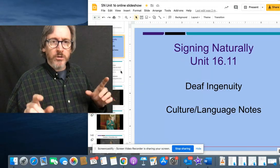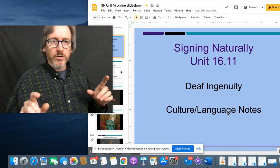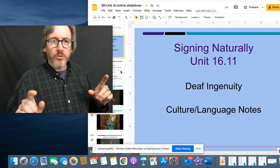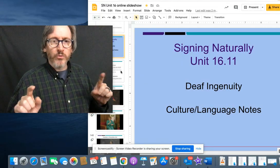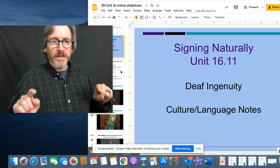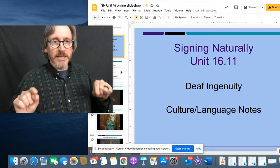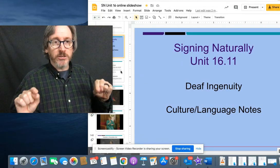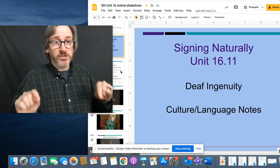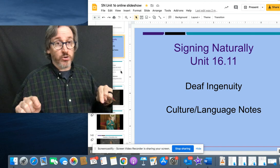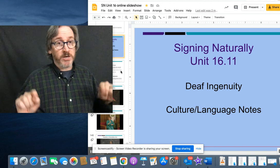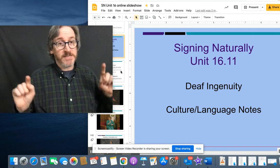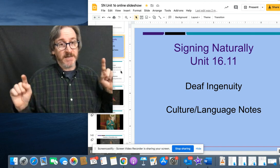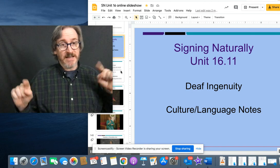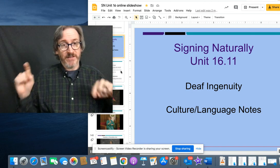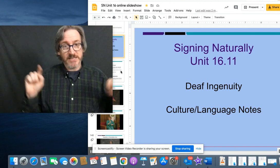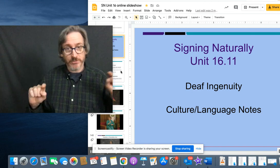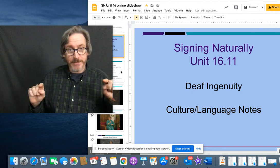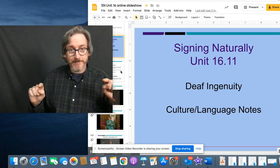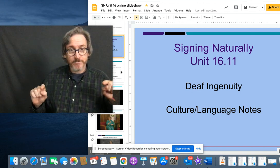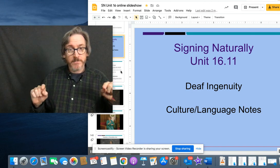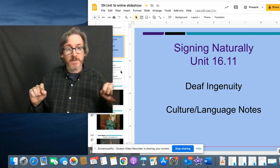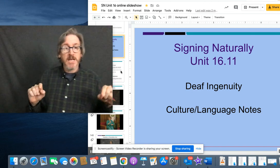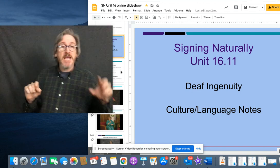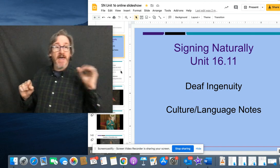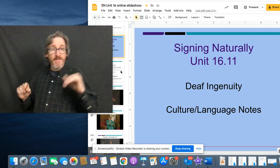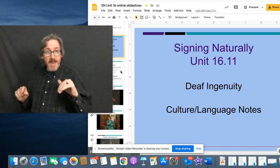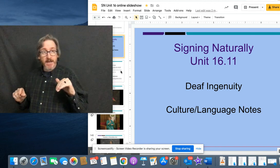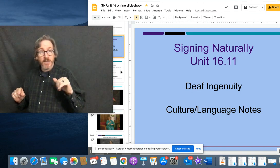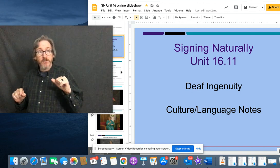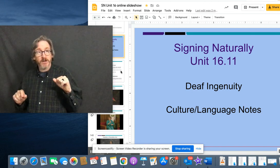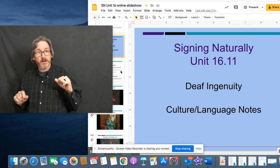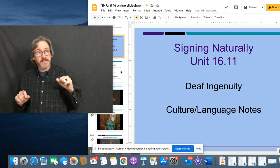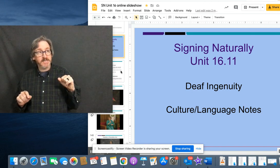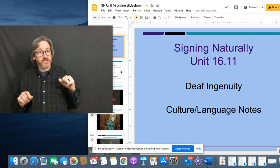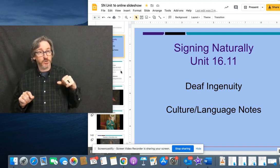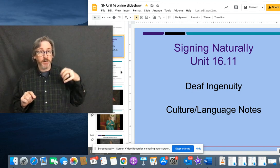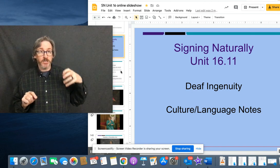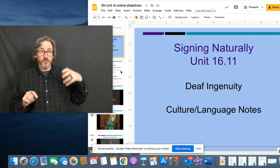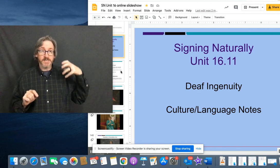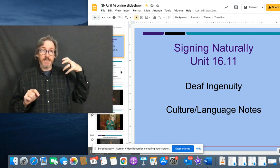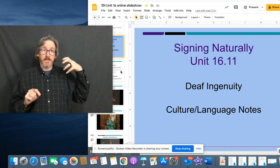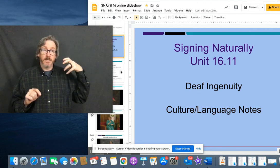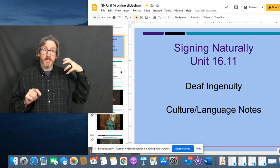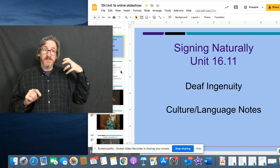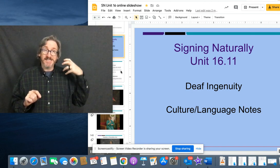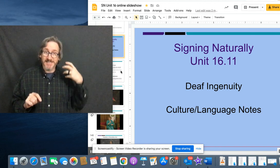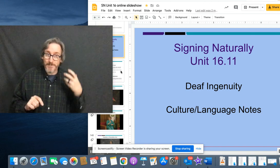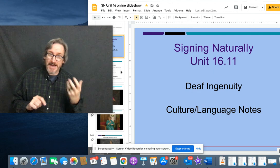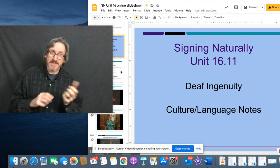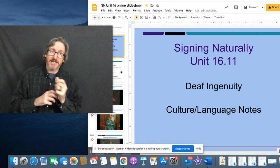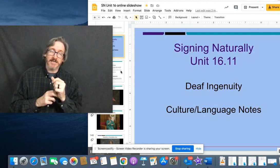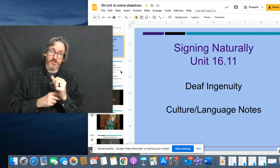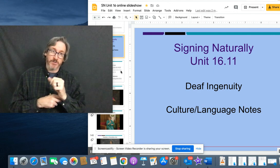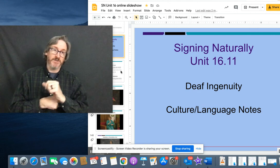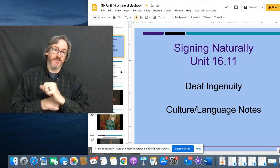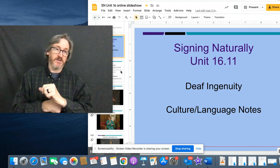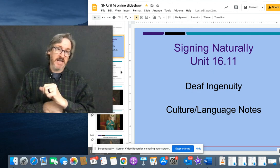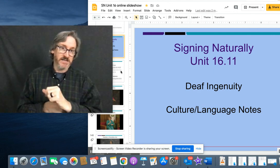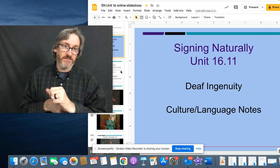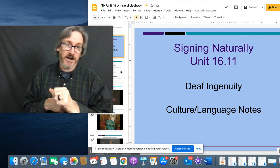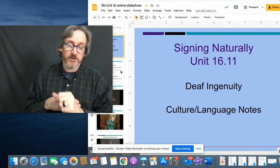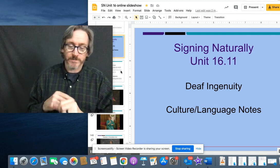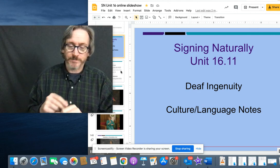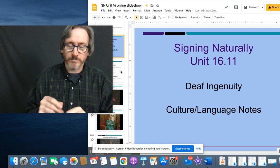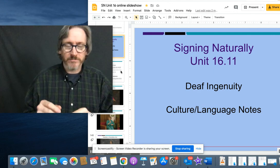really good stories about deaf history. And then there is a story using semantic and descriptive